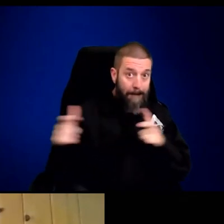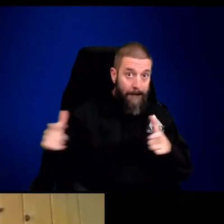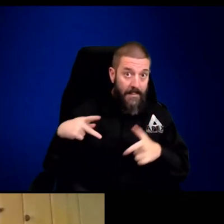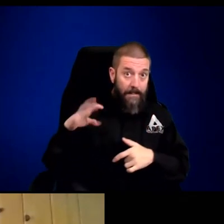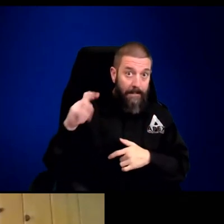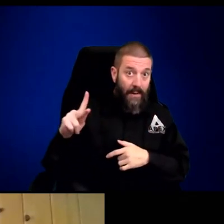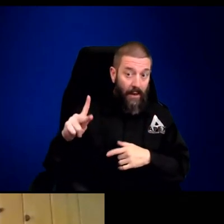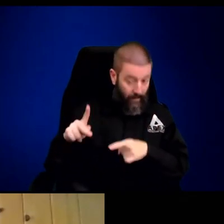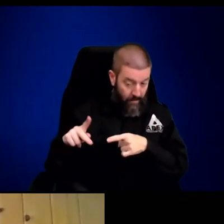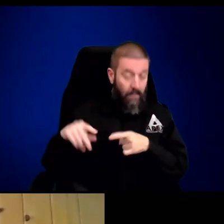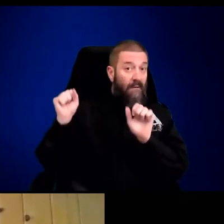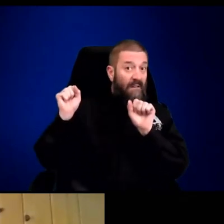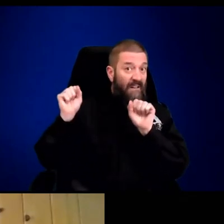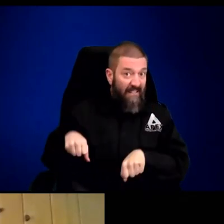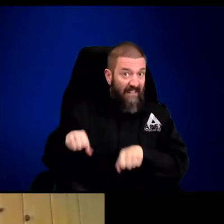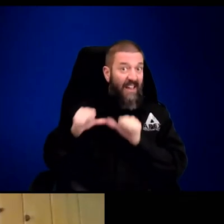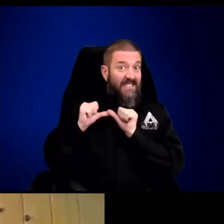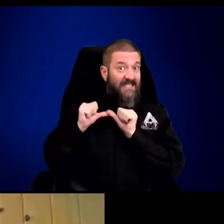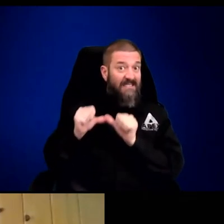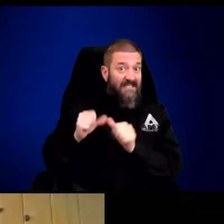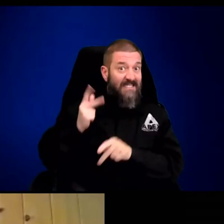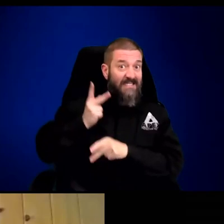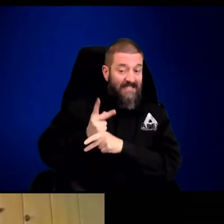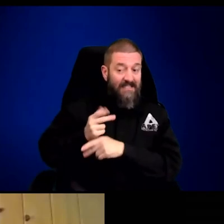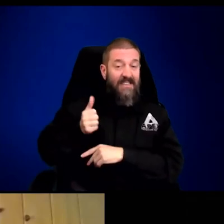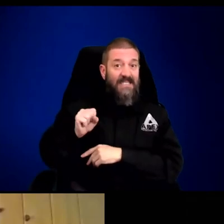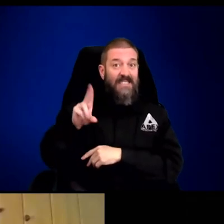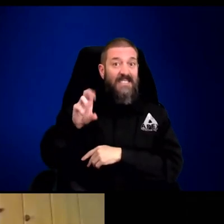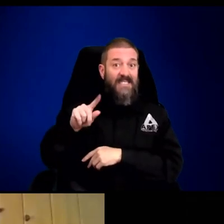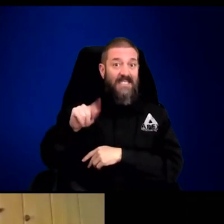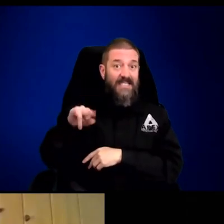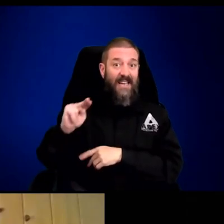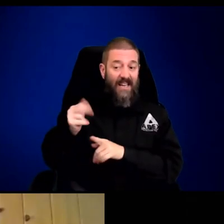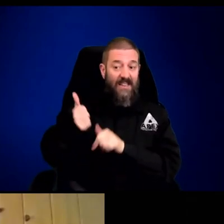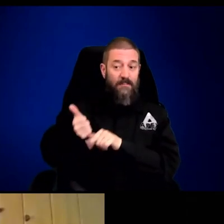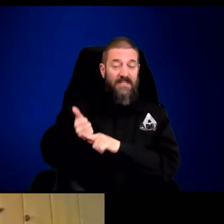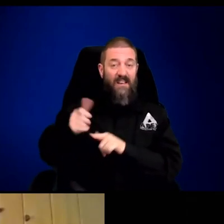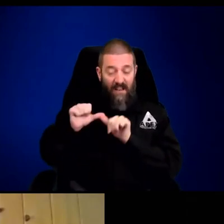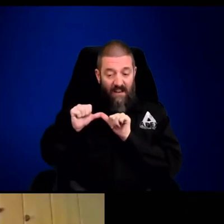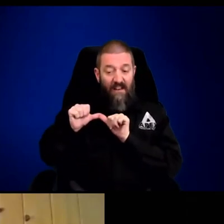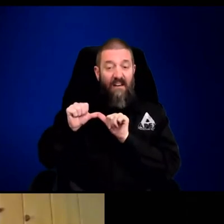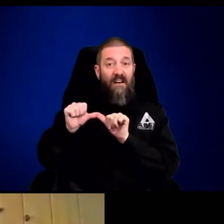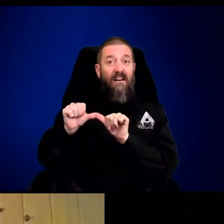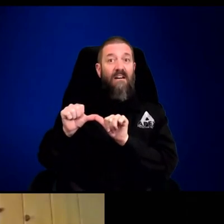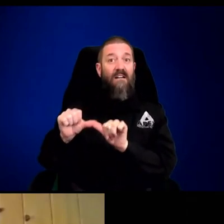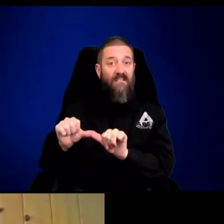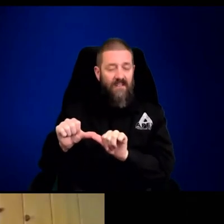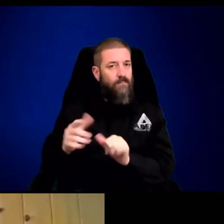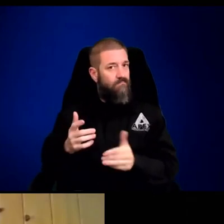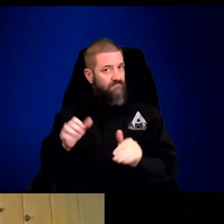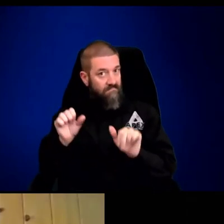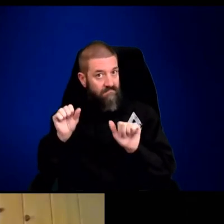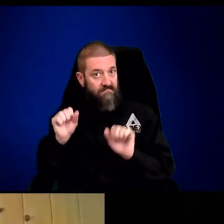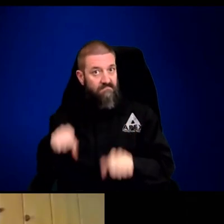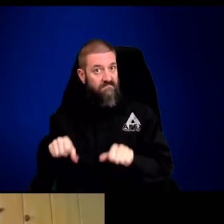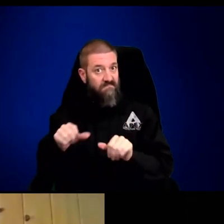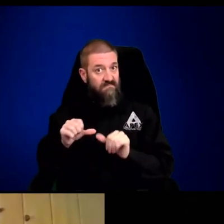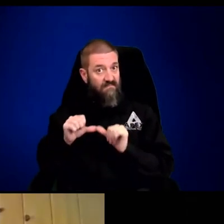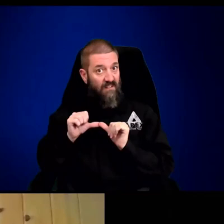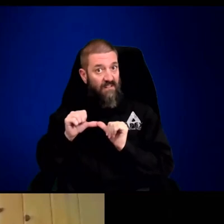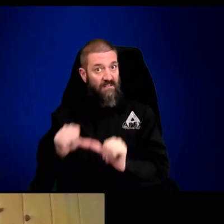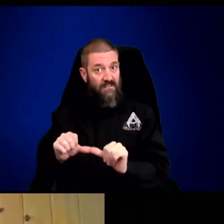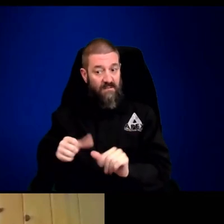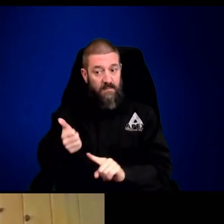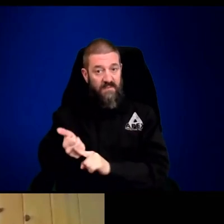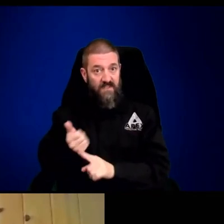leader? Okay. So, I think the question is, because it's such a large pack,